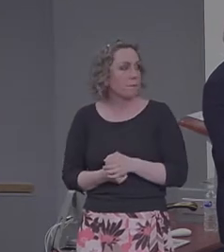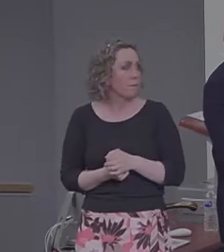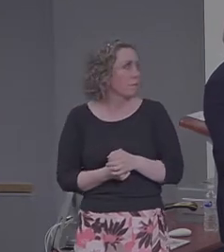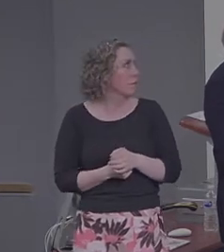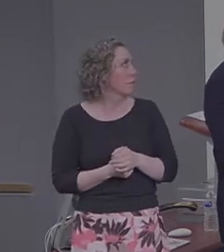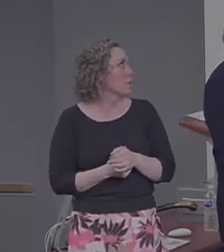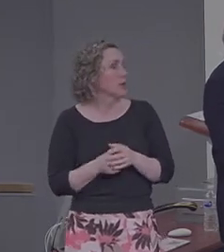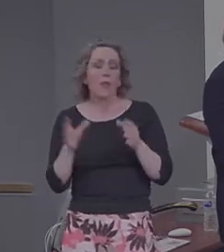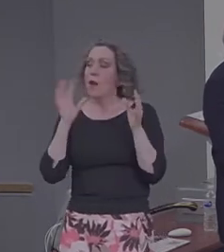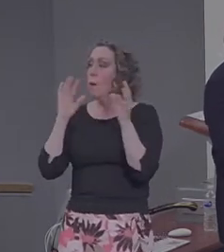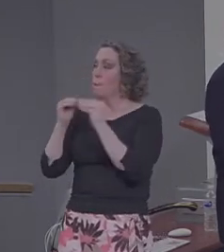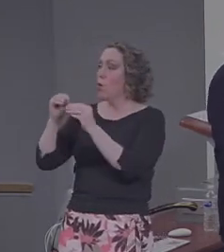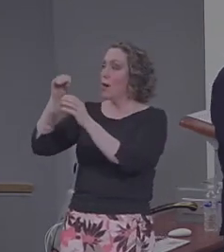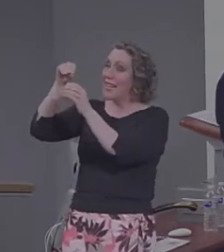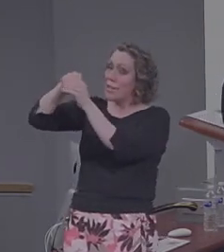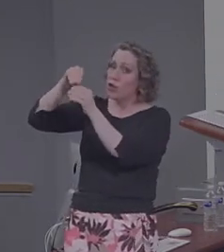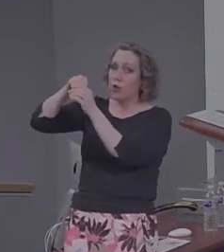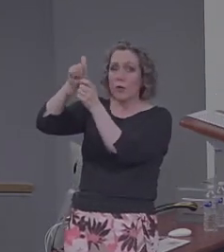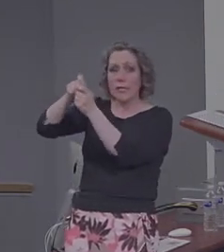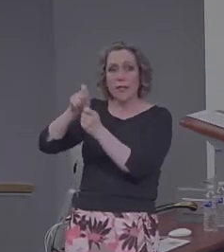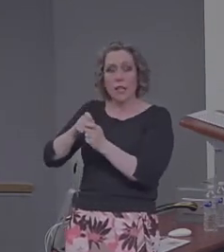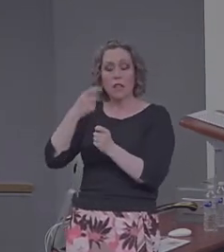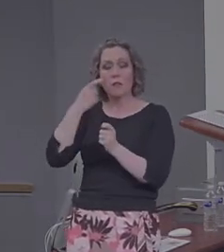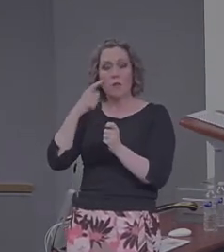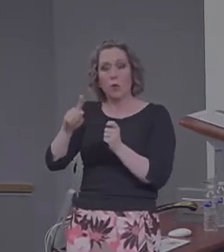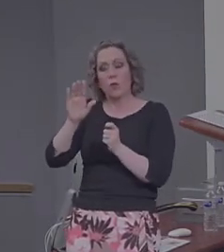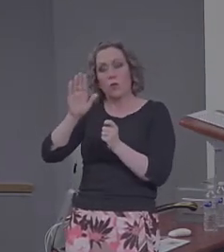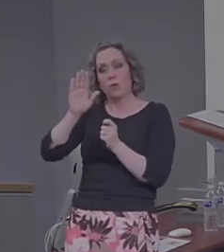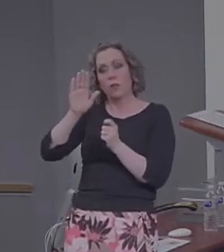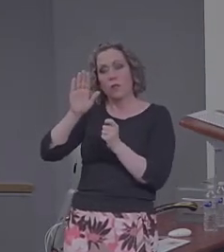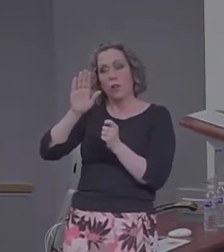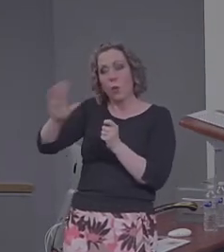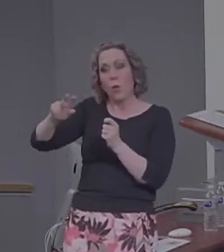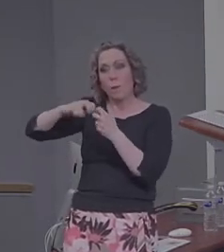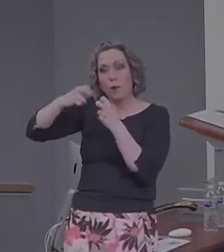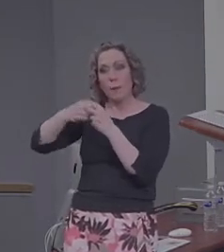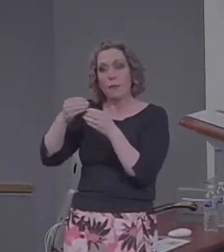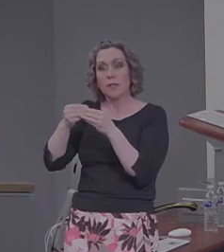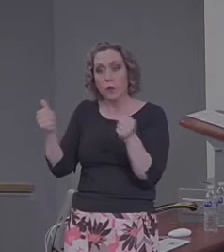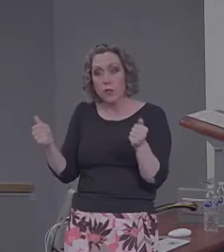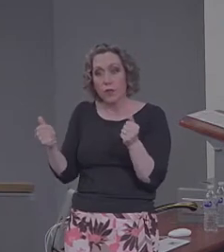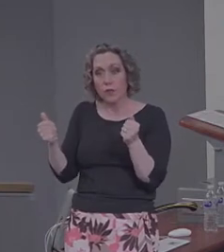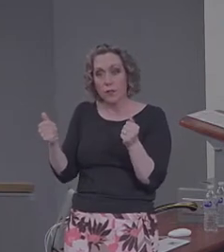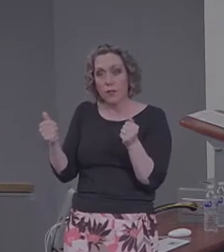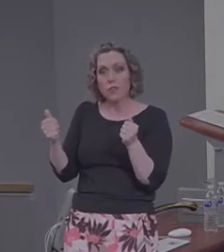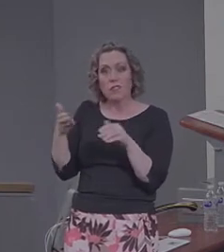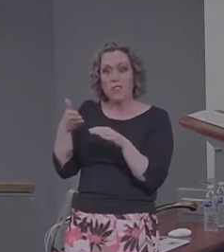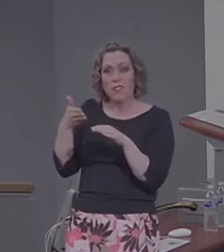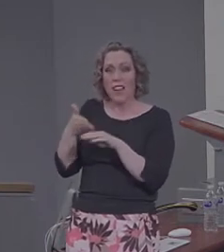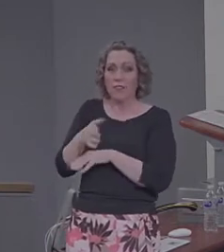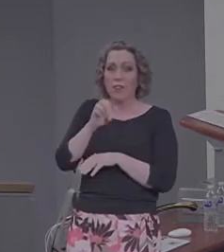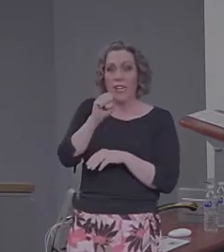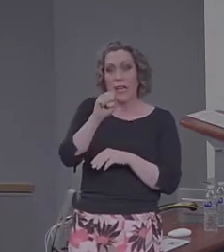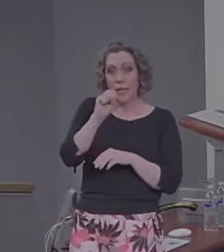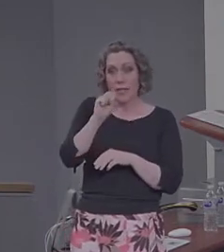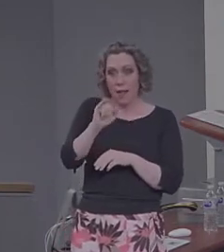details in your problem solutions after you've just had the specificity than the control induction.